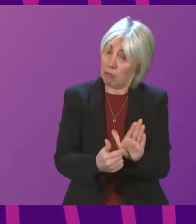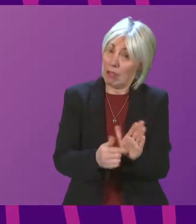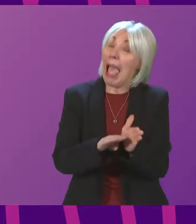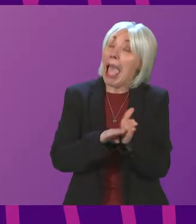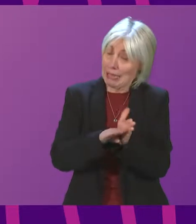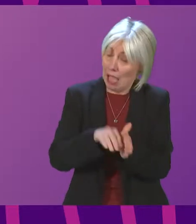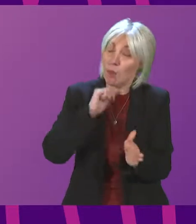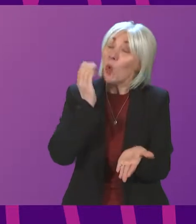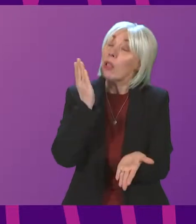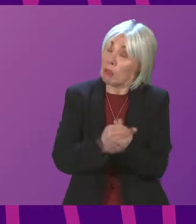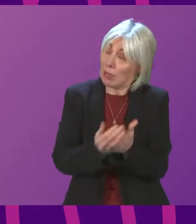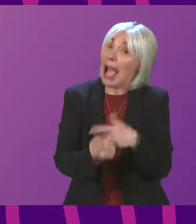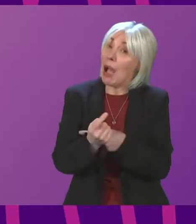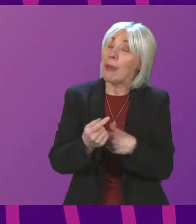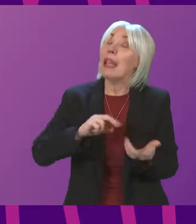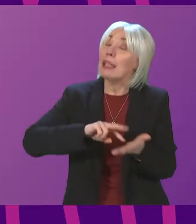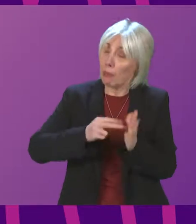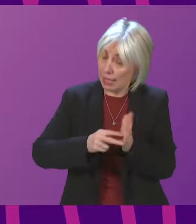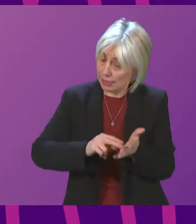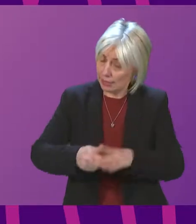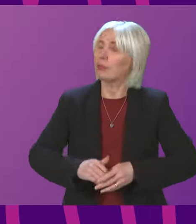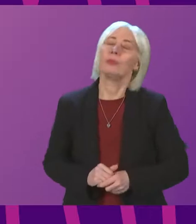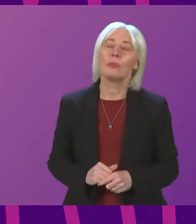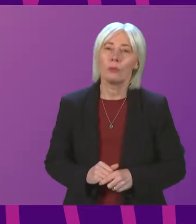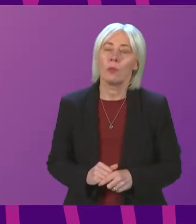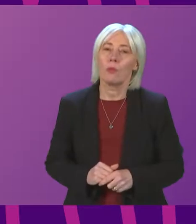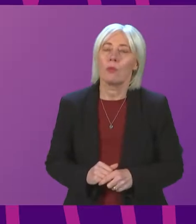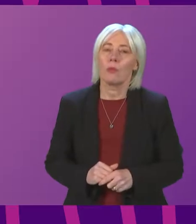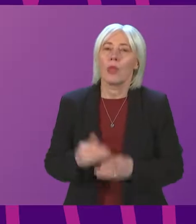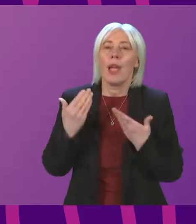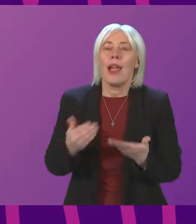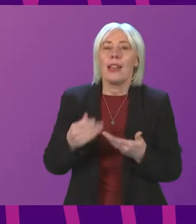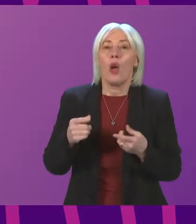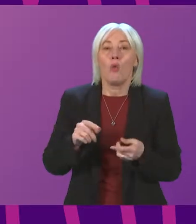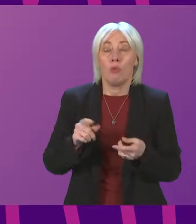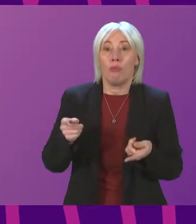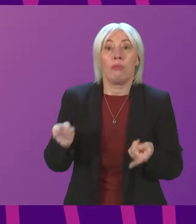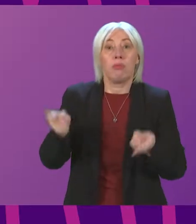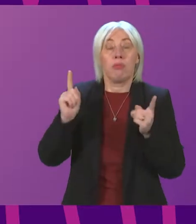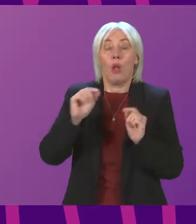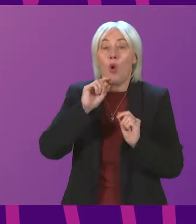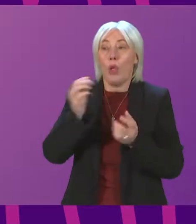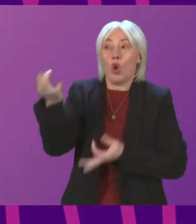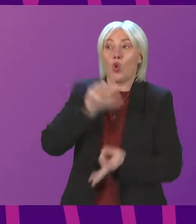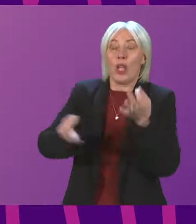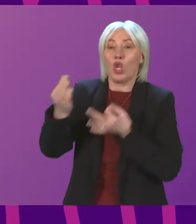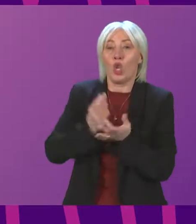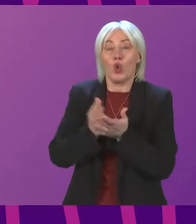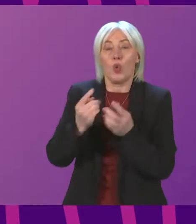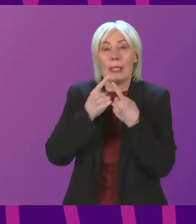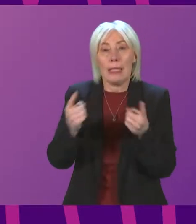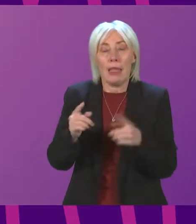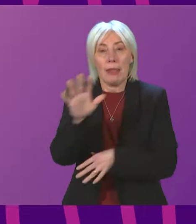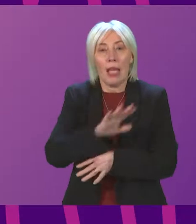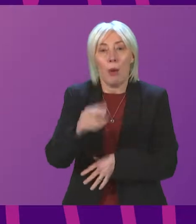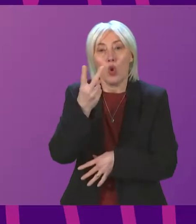as planned. Thank you very much indeed, Cabinet Secretary. The Cabinet Secretary will now take questions on the issues raised in her statement. I intend to